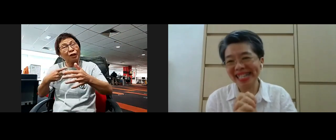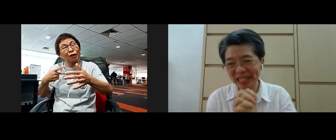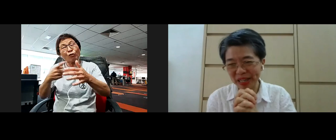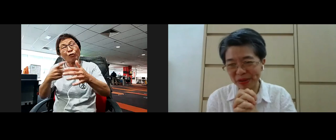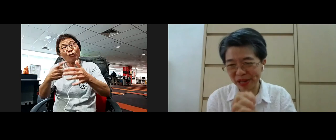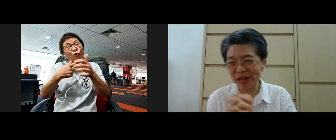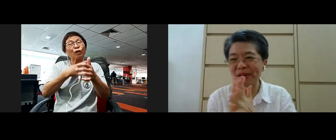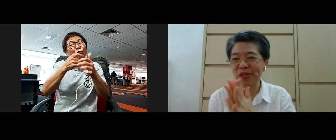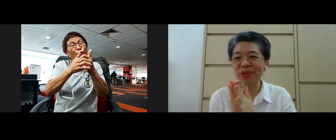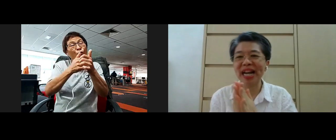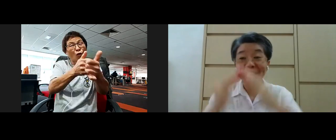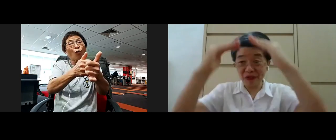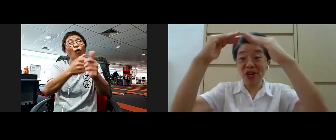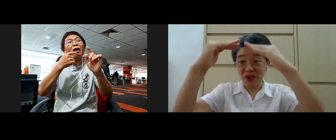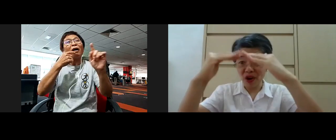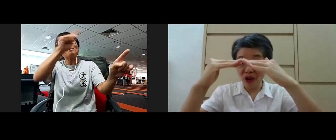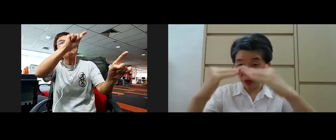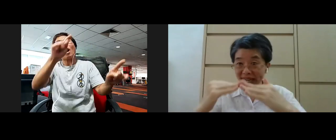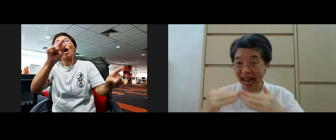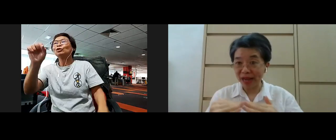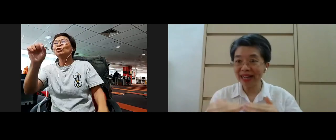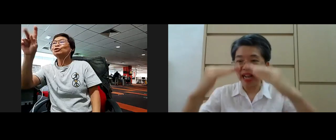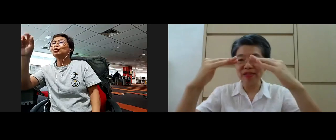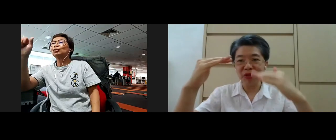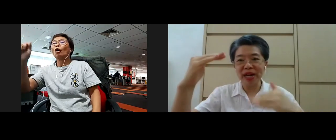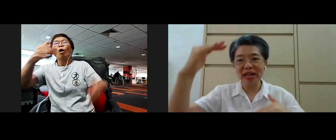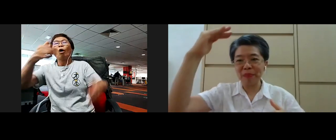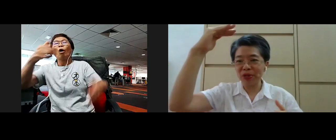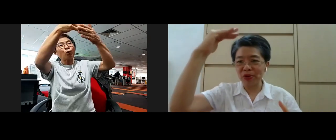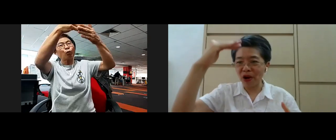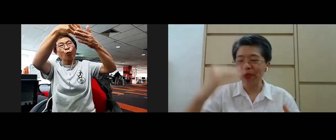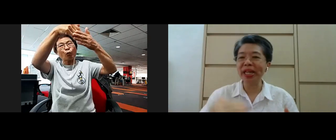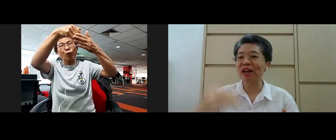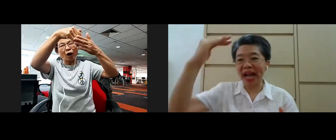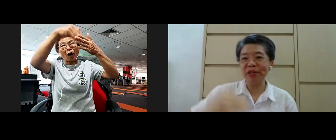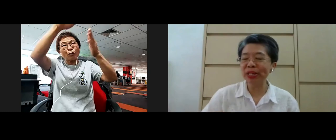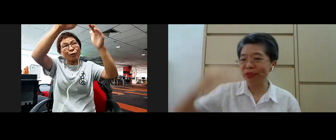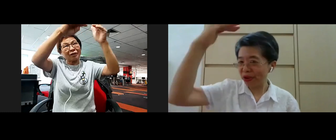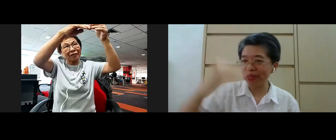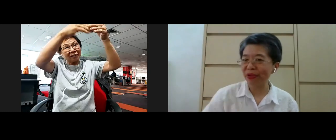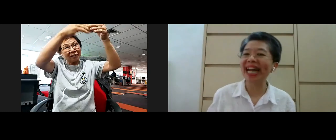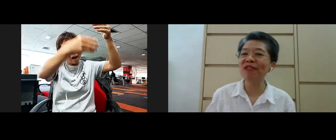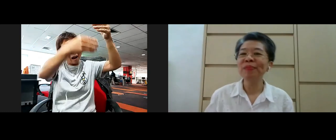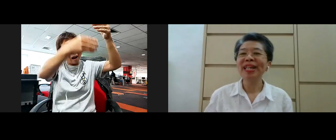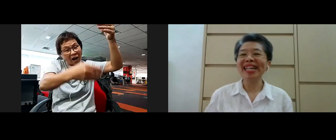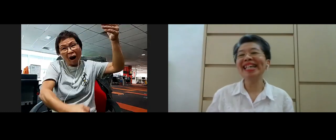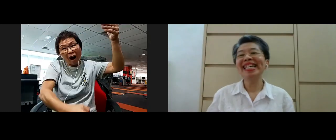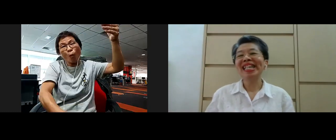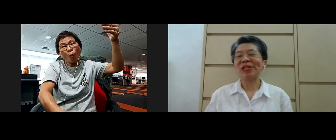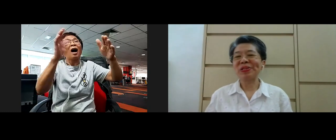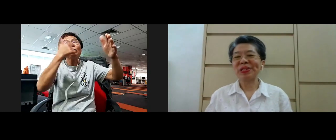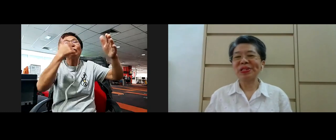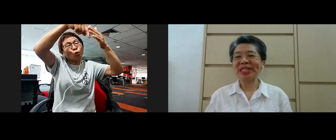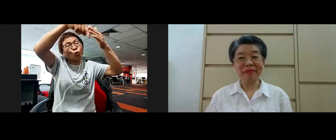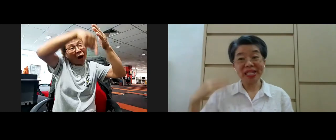I'll answer the question about the sutta and of course all the way down you know I'm going to go all the way down but I don't want to go all the way down yeah